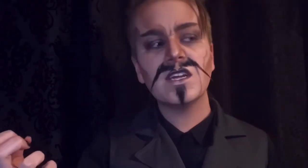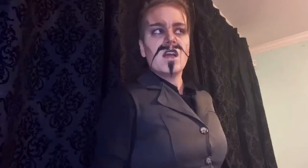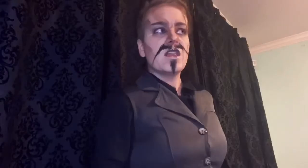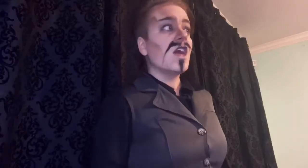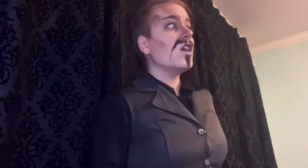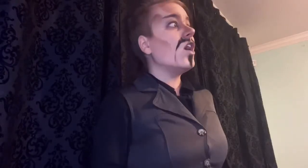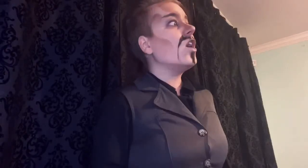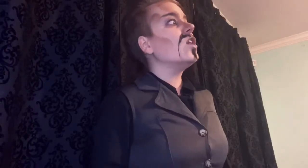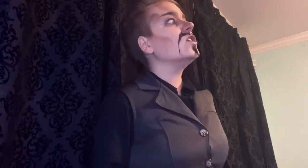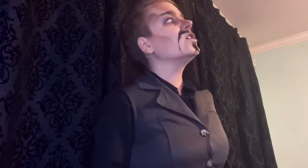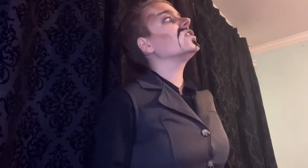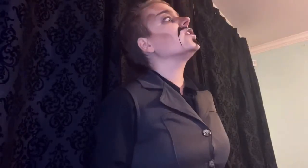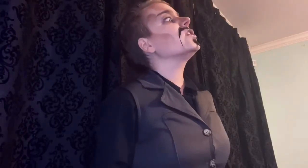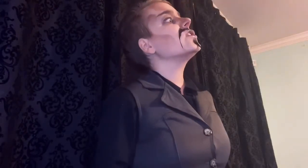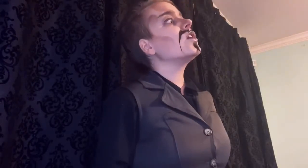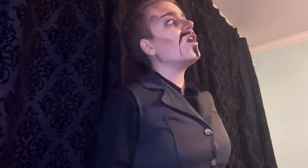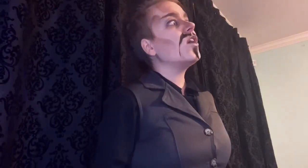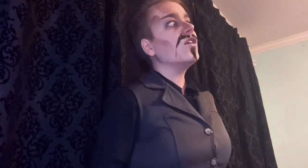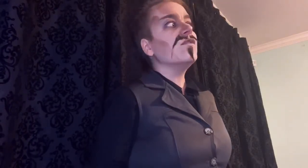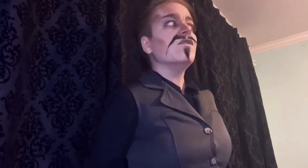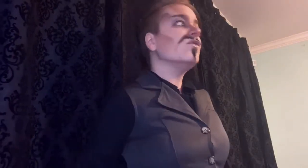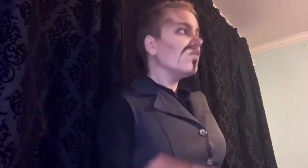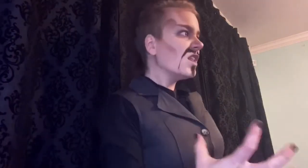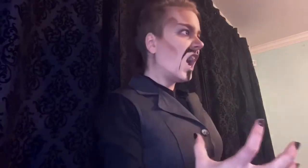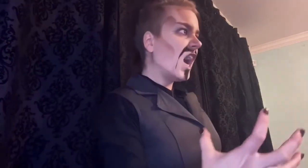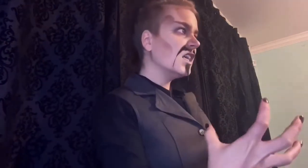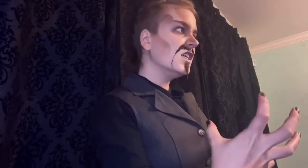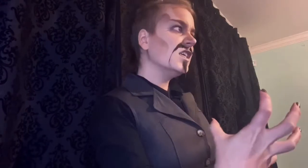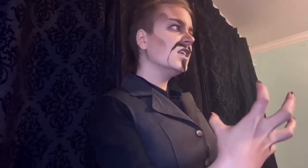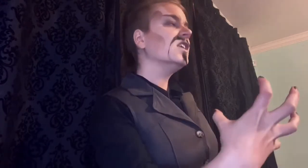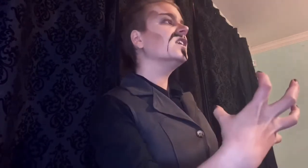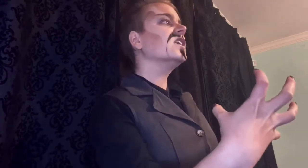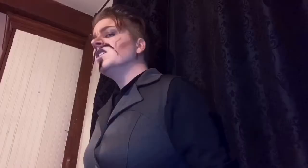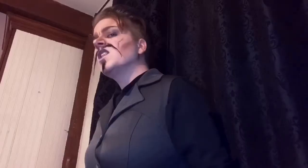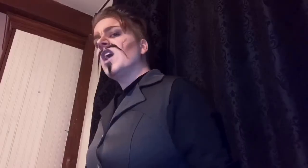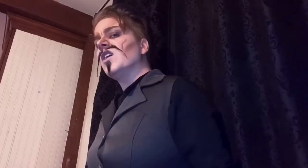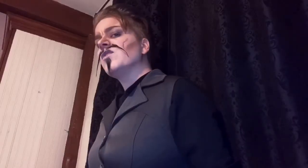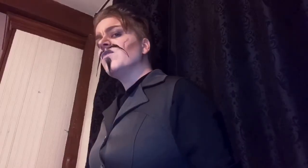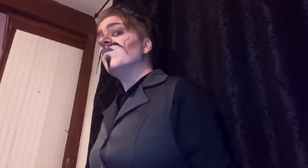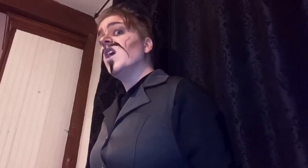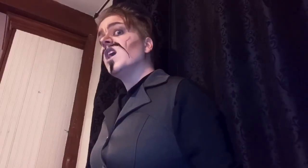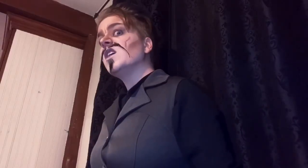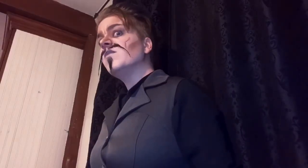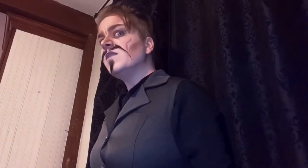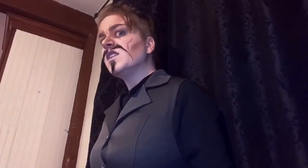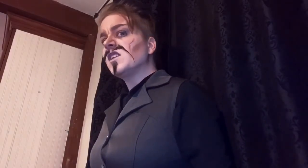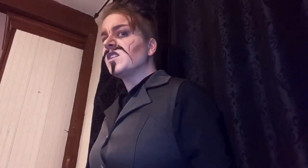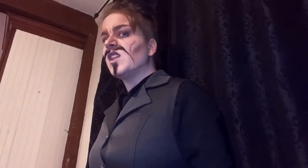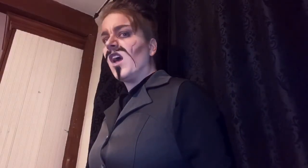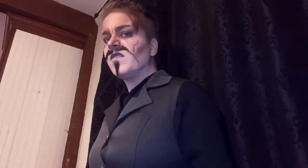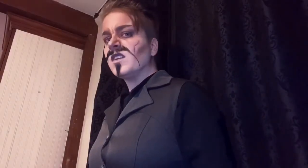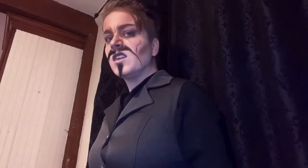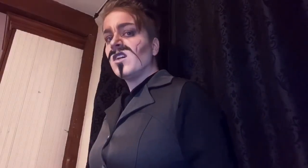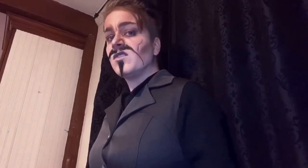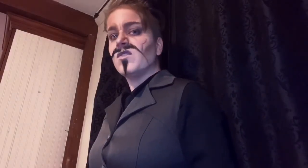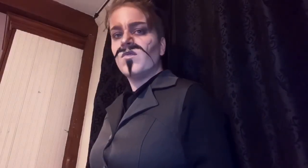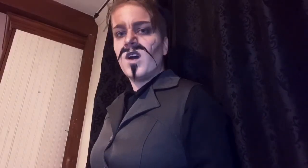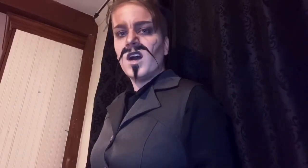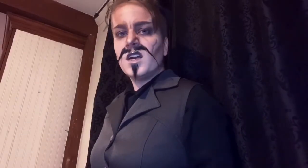They all deserve to die Tell you why, Mrs. Lovett, tell you why